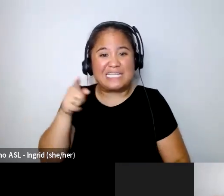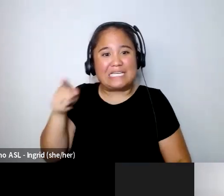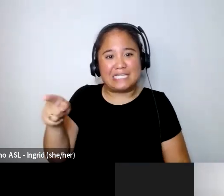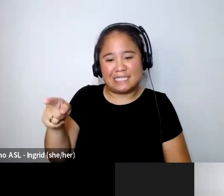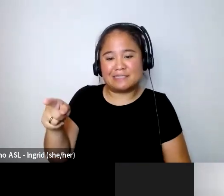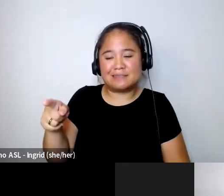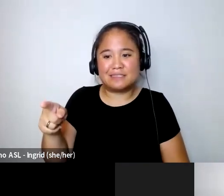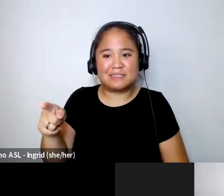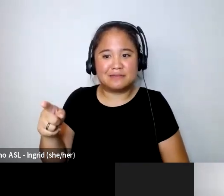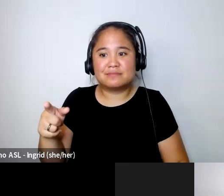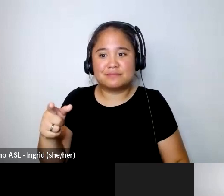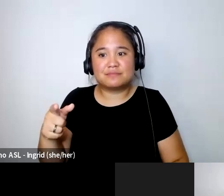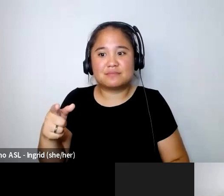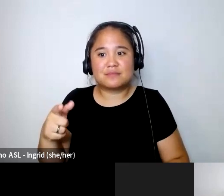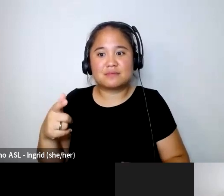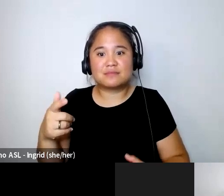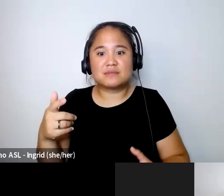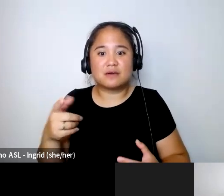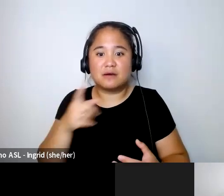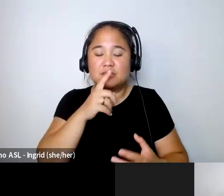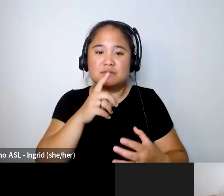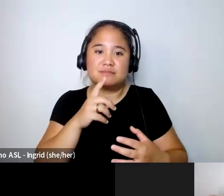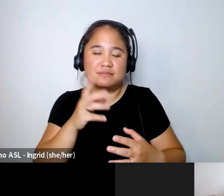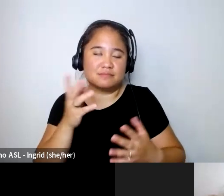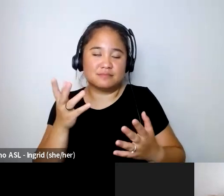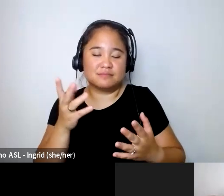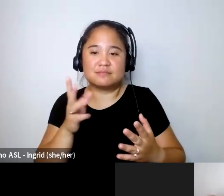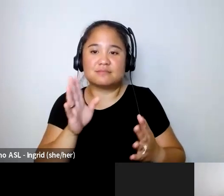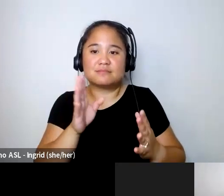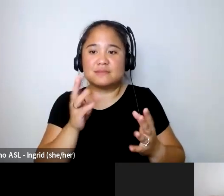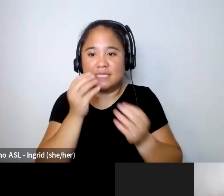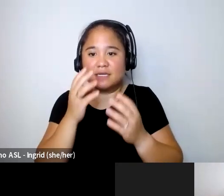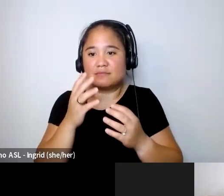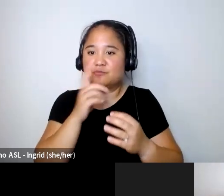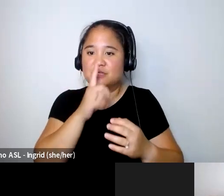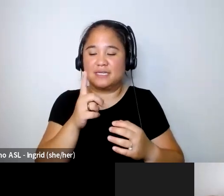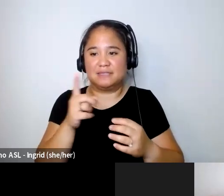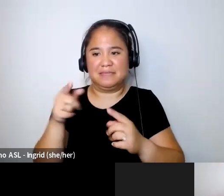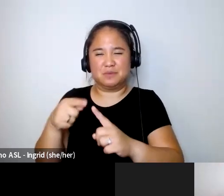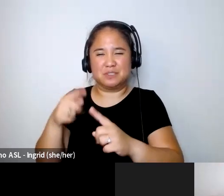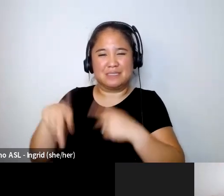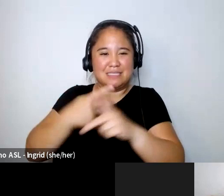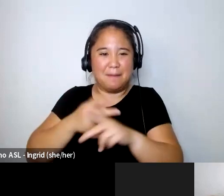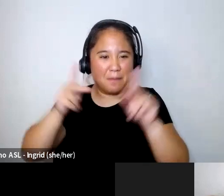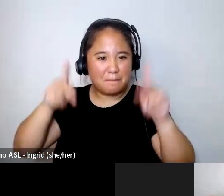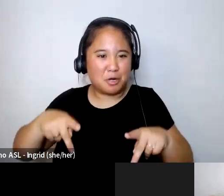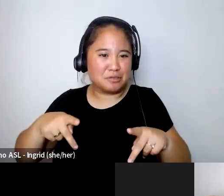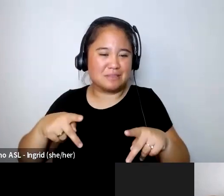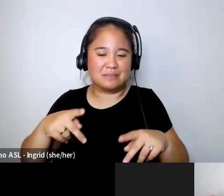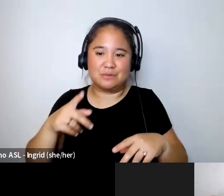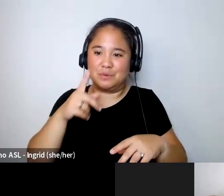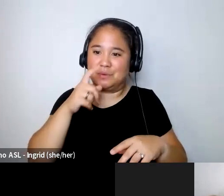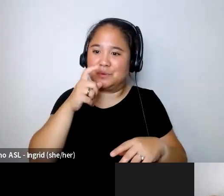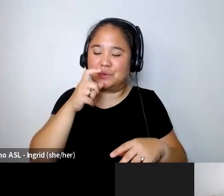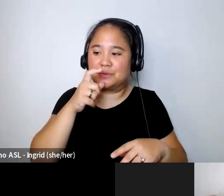seem like a lot of deference to me modeling because he was one of the people who you know just he